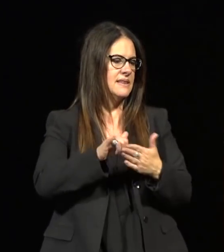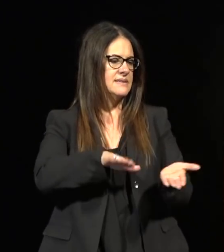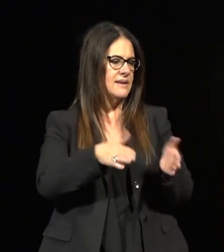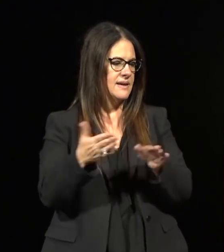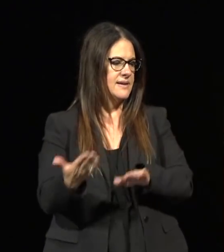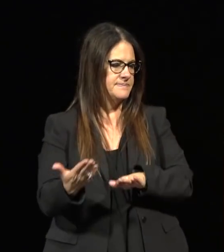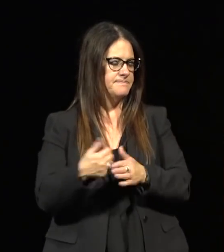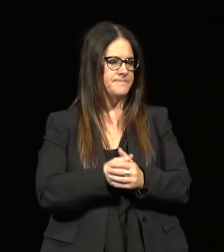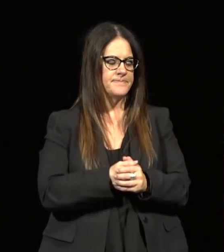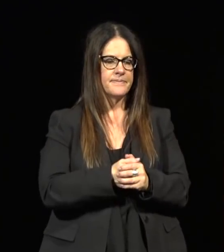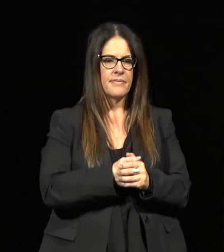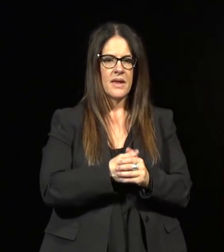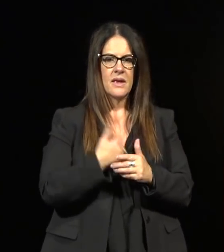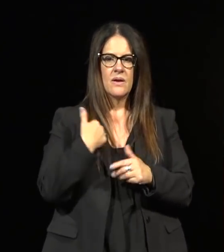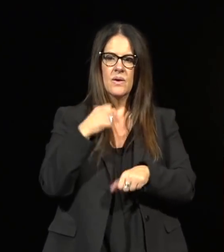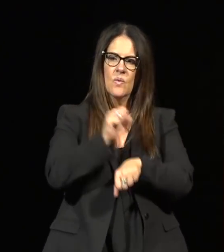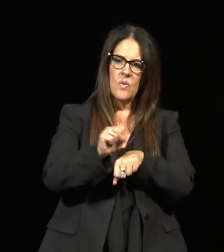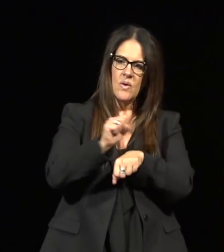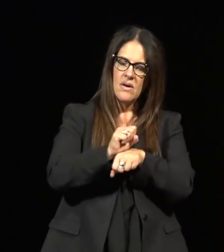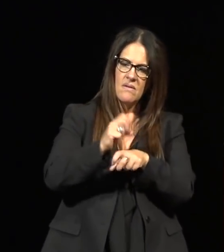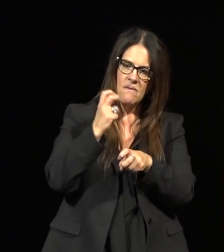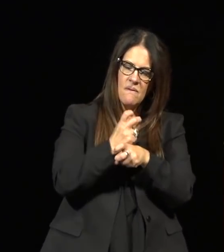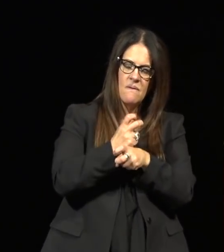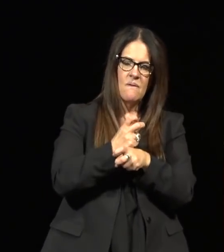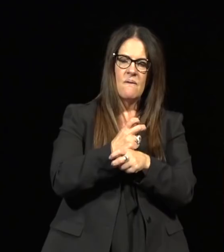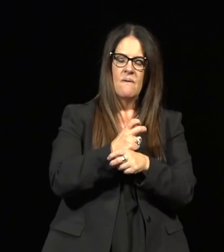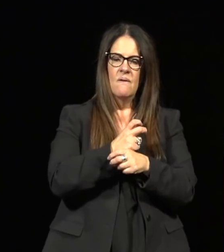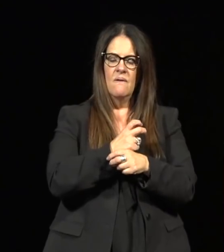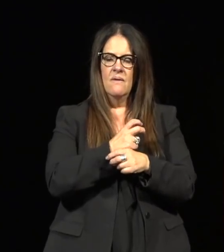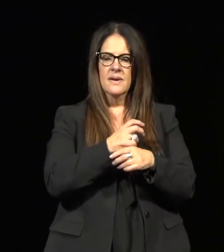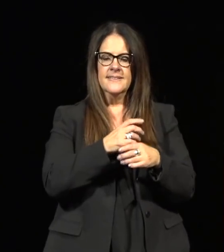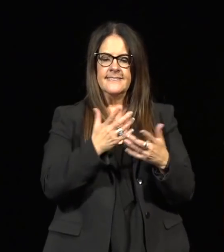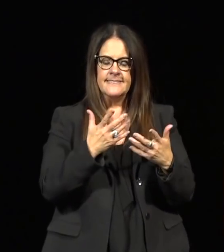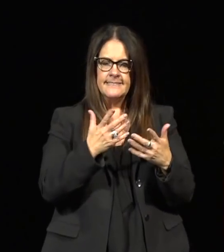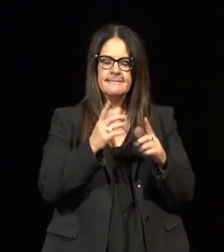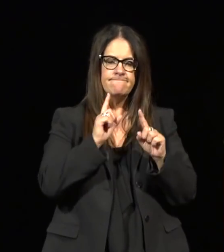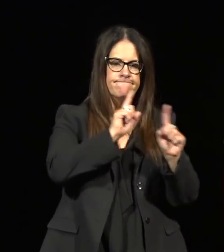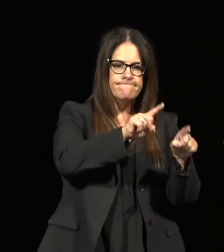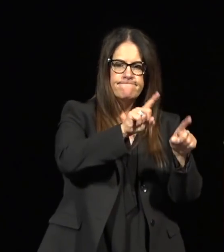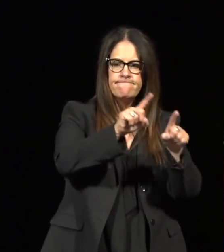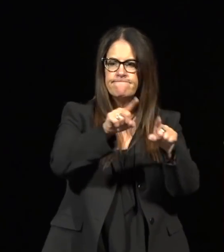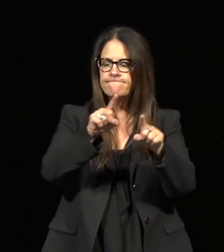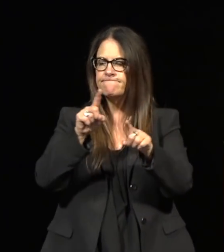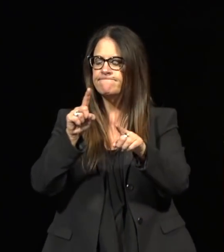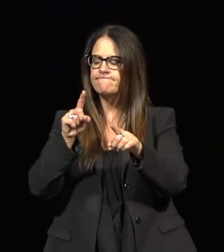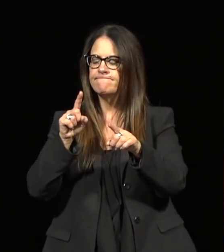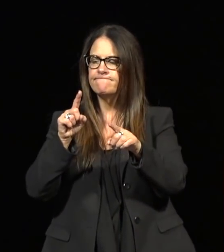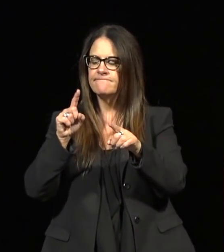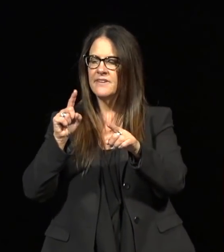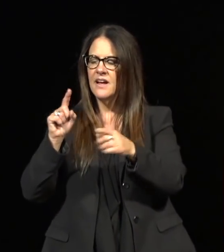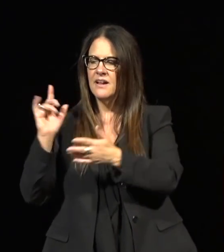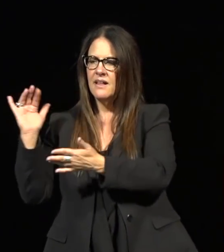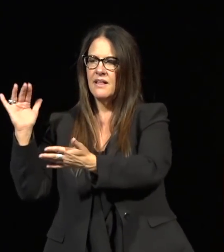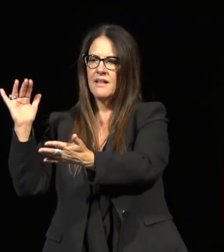We have been working very diligently to go through the affected areas and locate